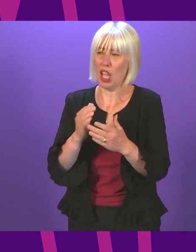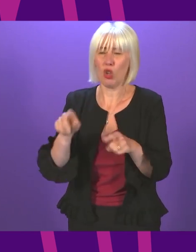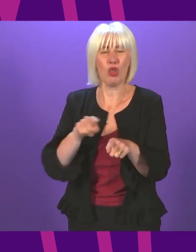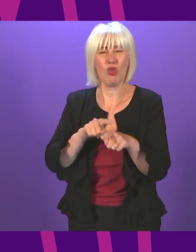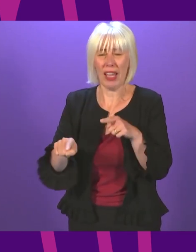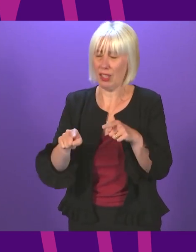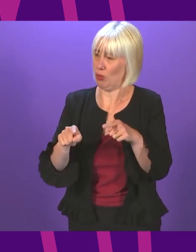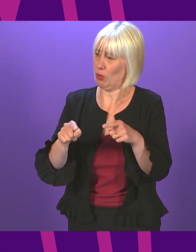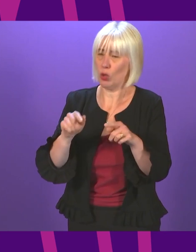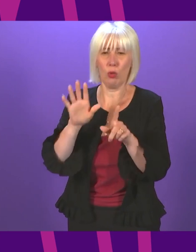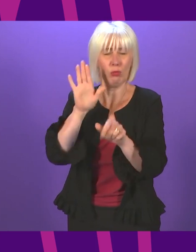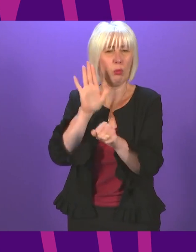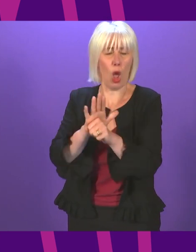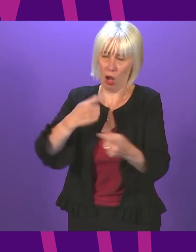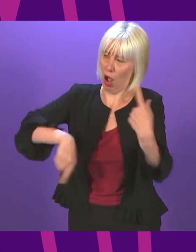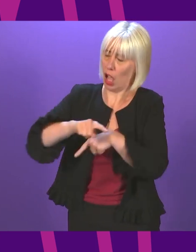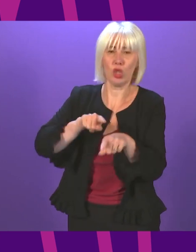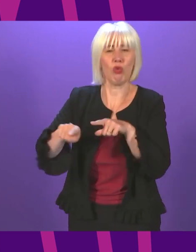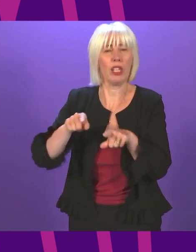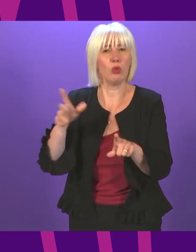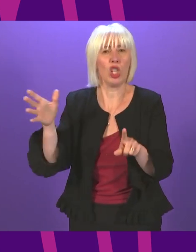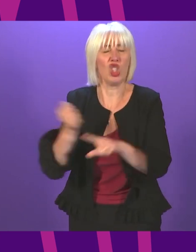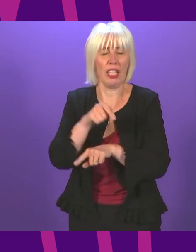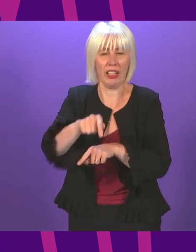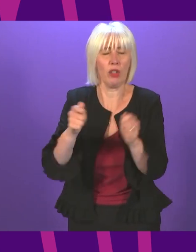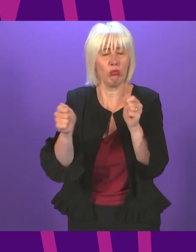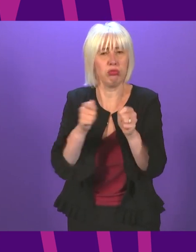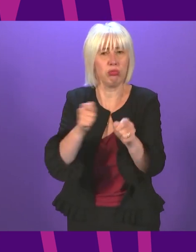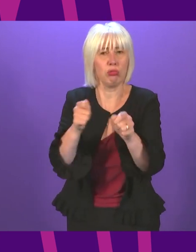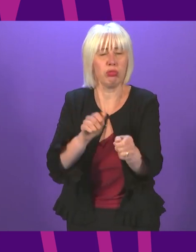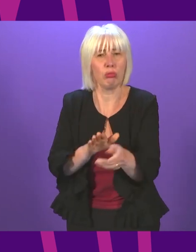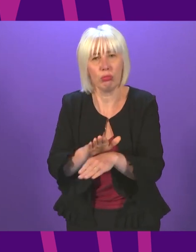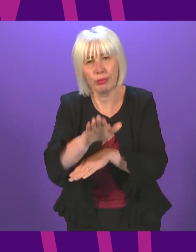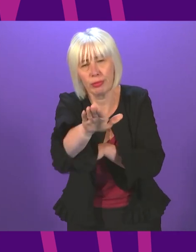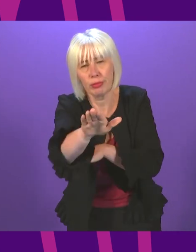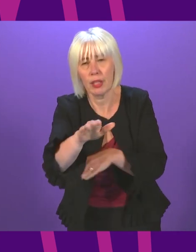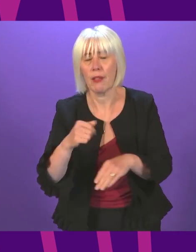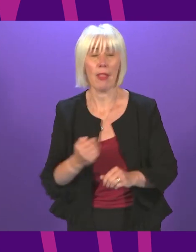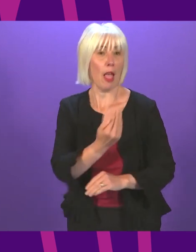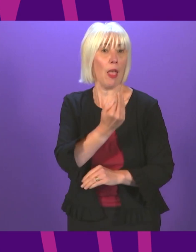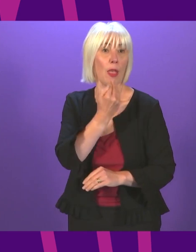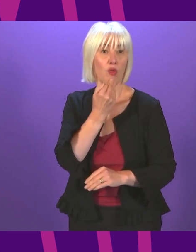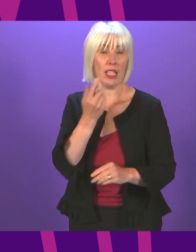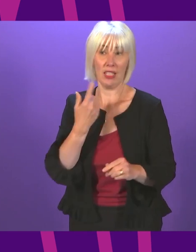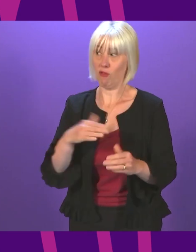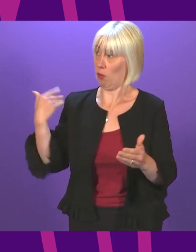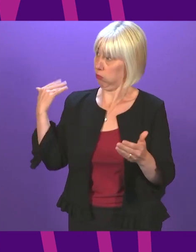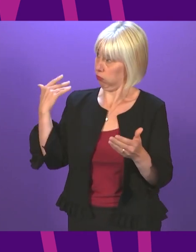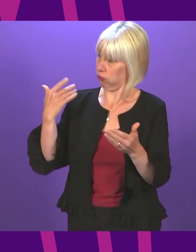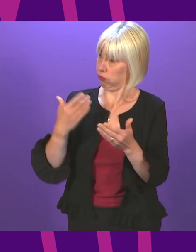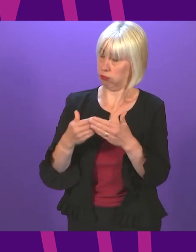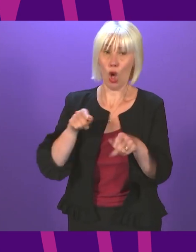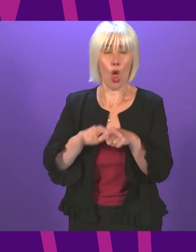change for the people that they represent. The Greens, over all of the years I've been in government, have, through cooperation